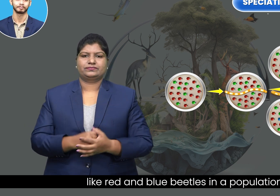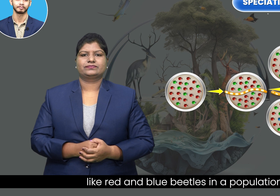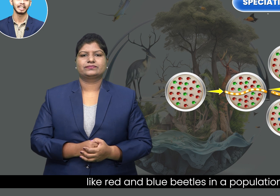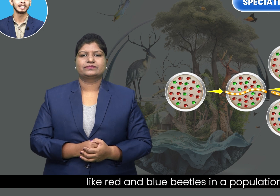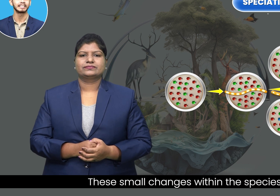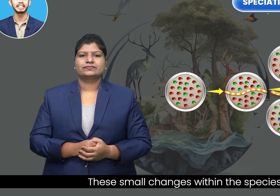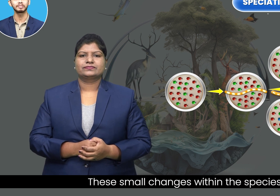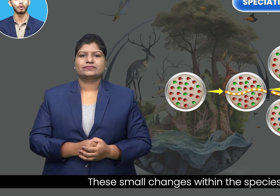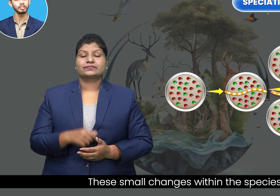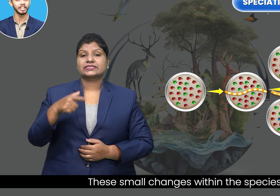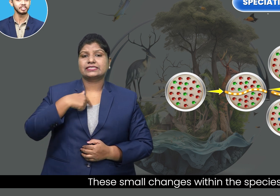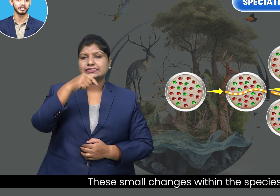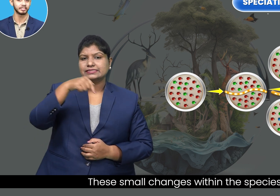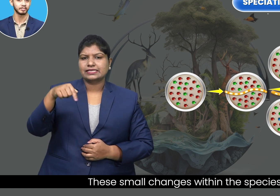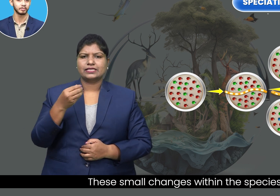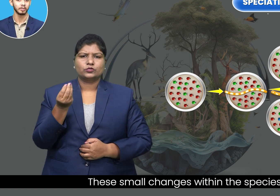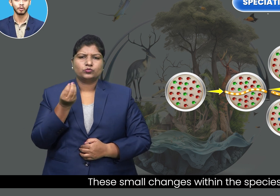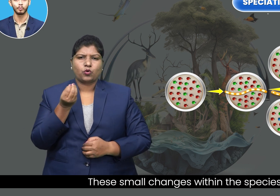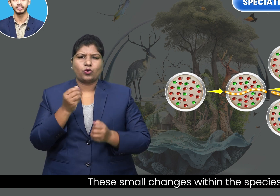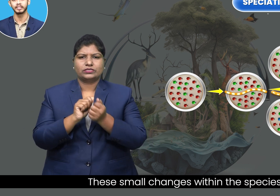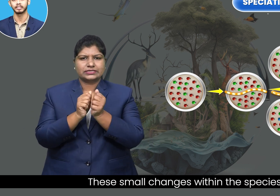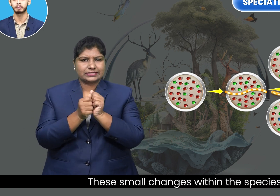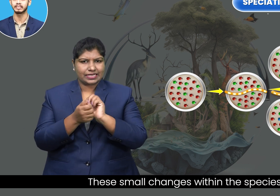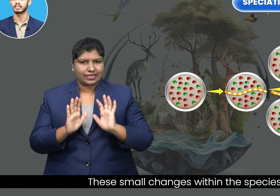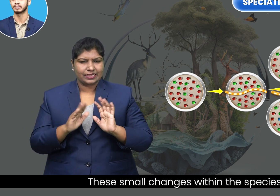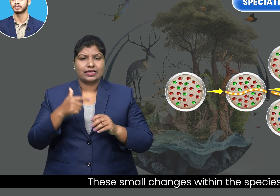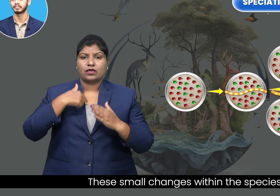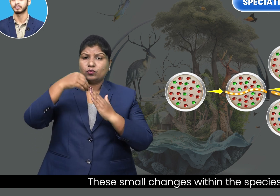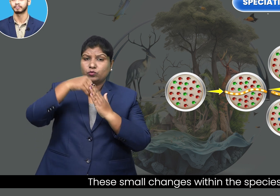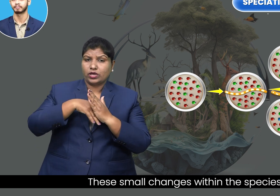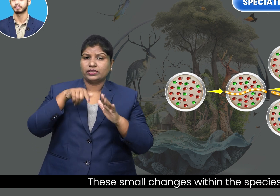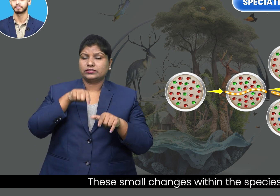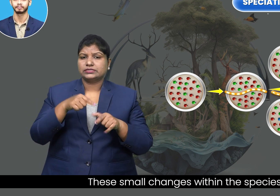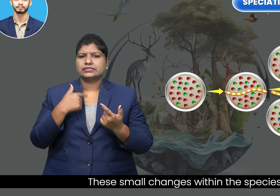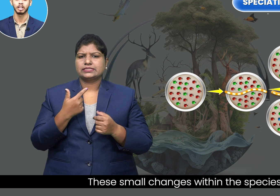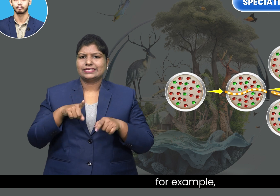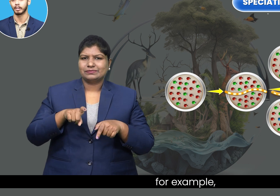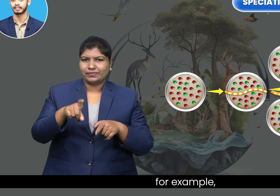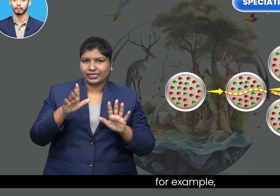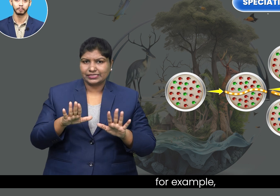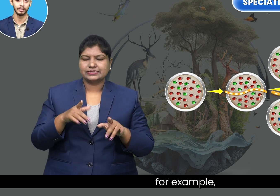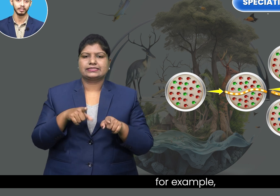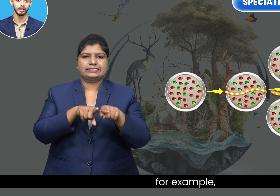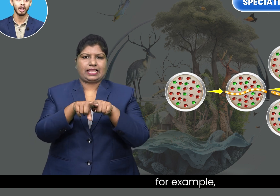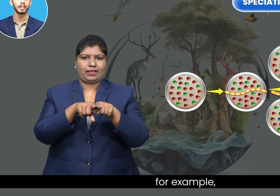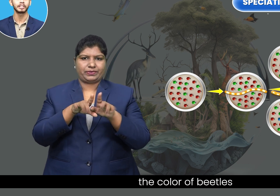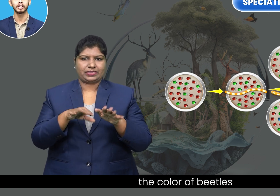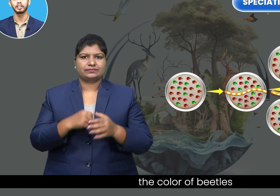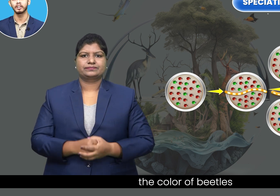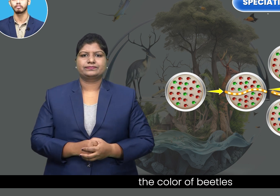These small changes within the species, for example, the colour of